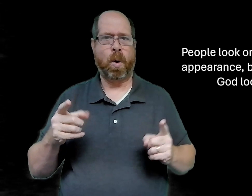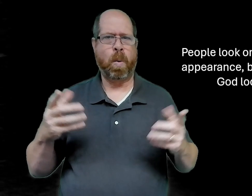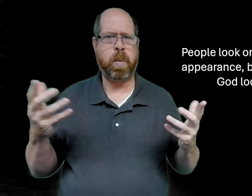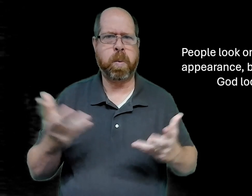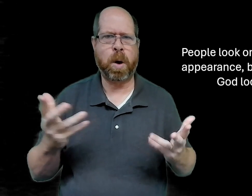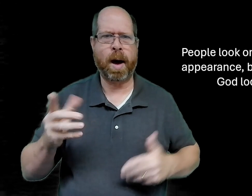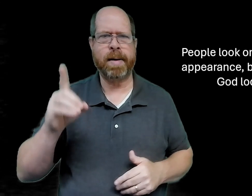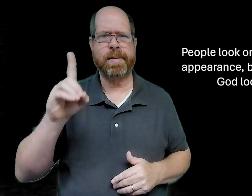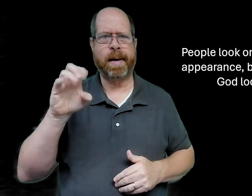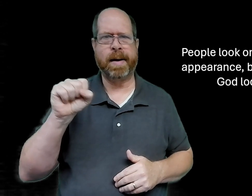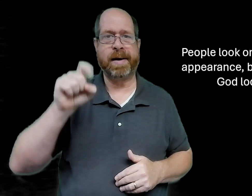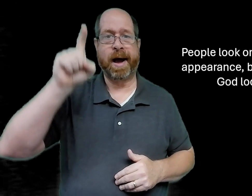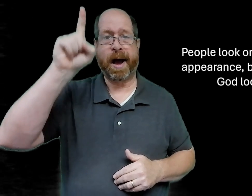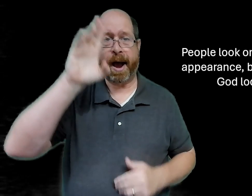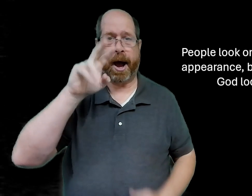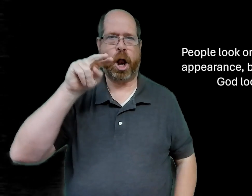but what does god look on